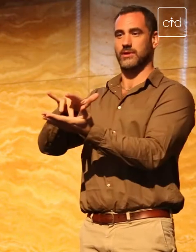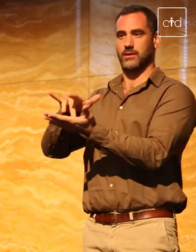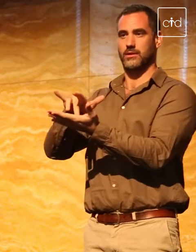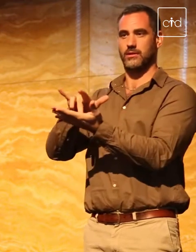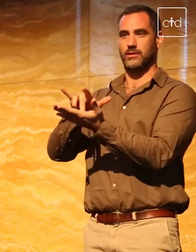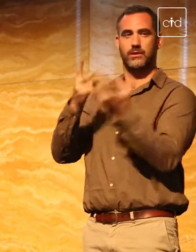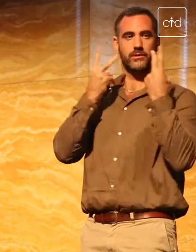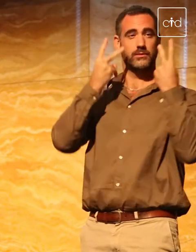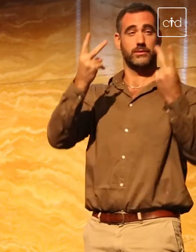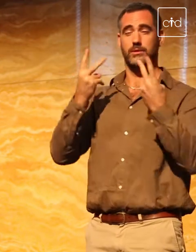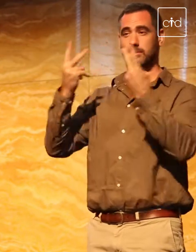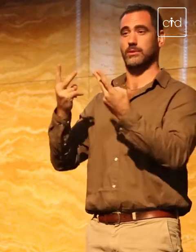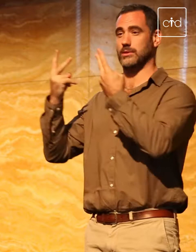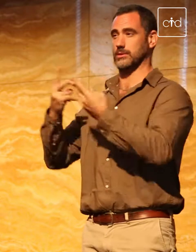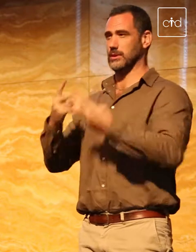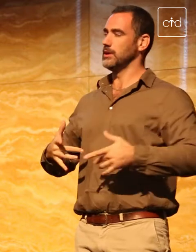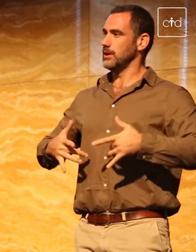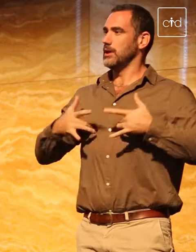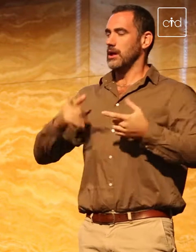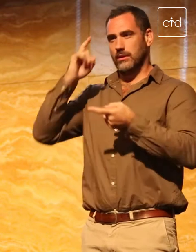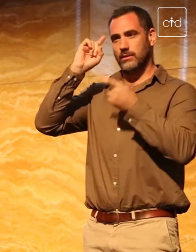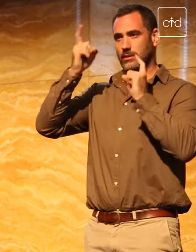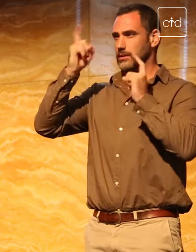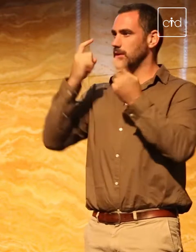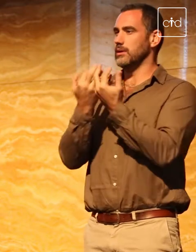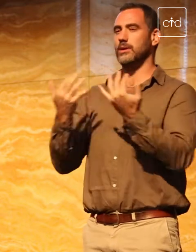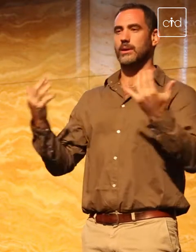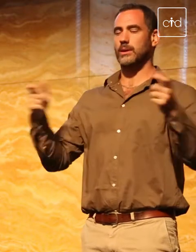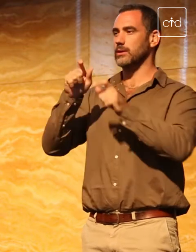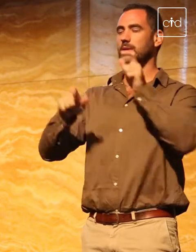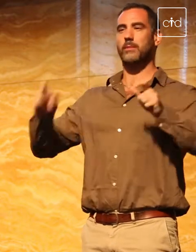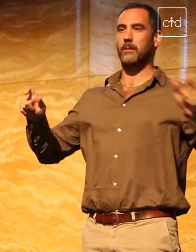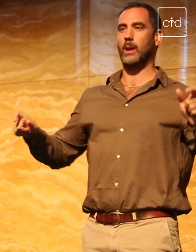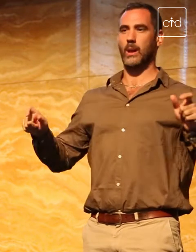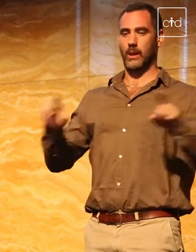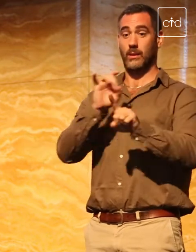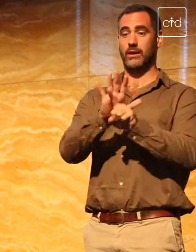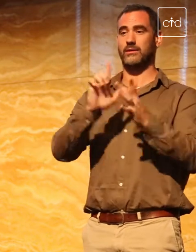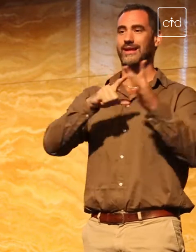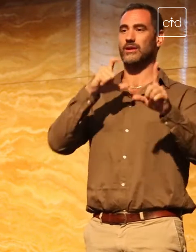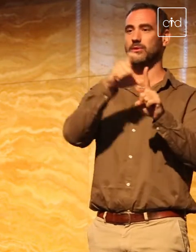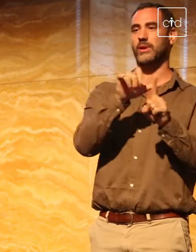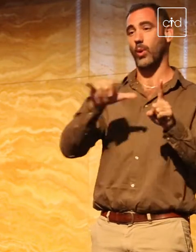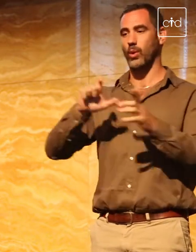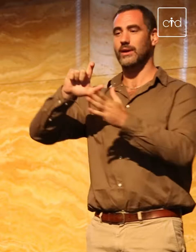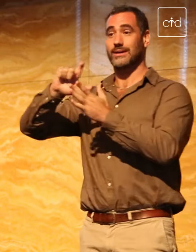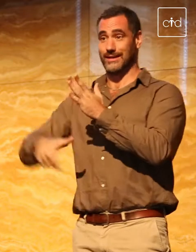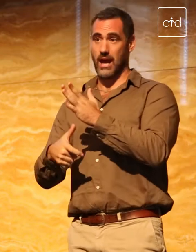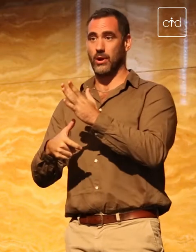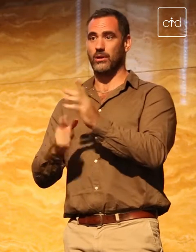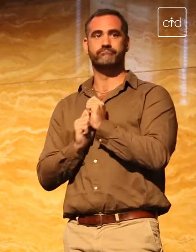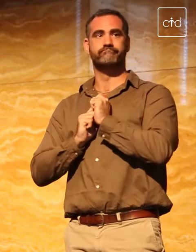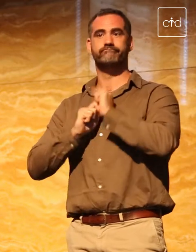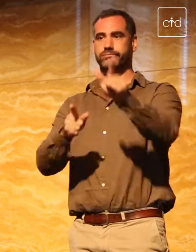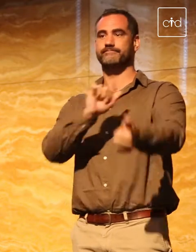concerns me greatly that we have so many people with intellectual disabilities and disabilities who have ended up,